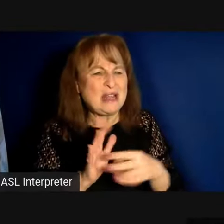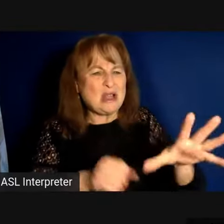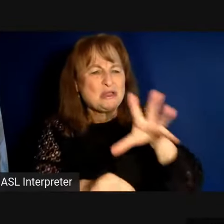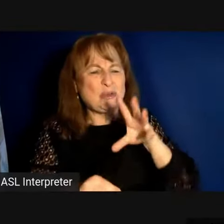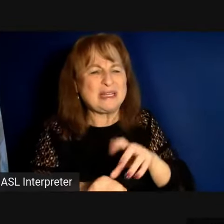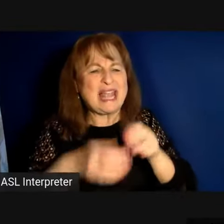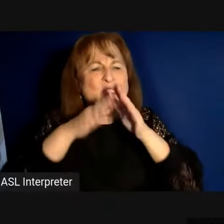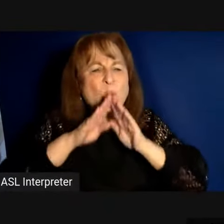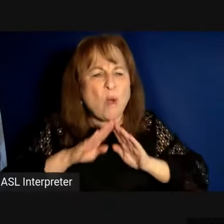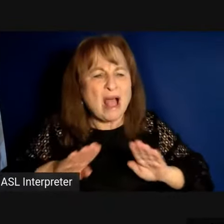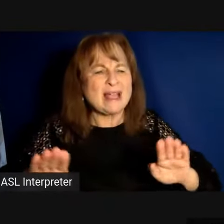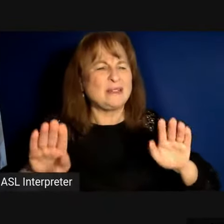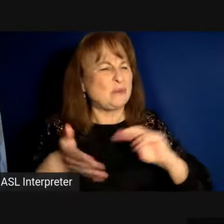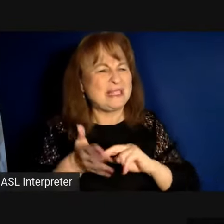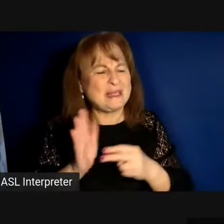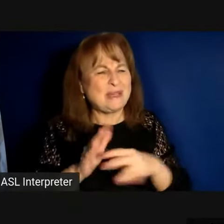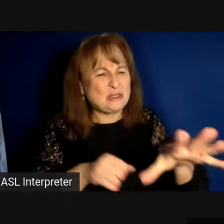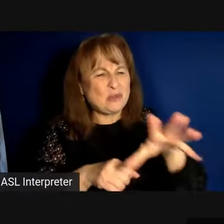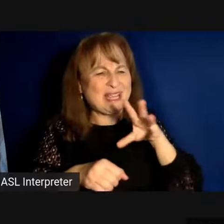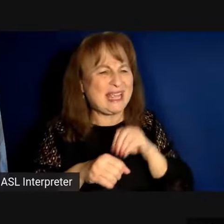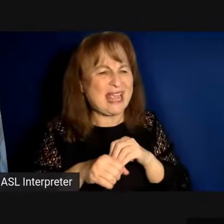quietude what does it mean to engage